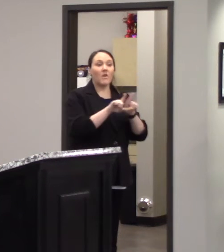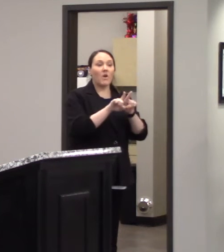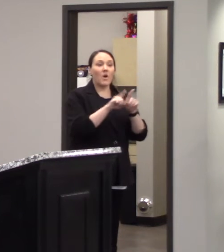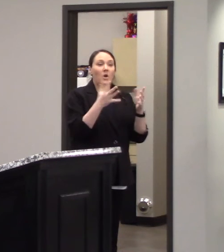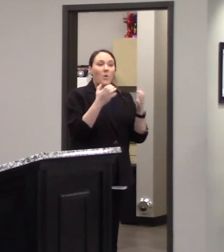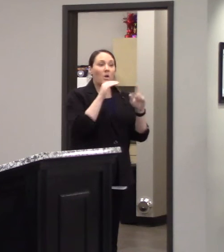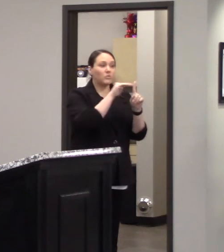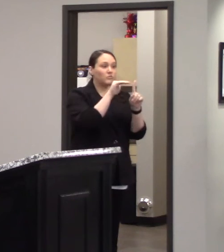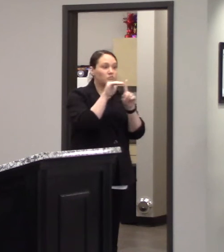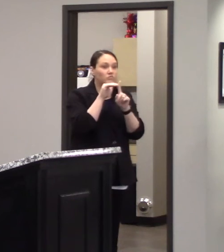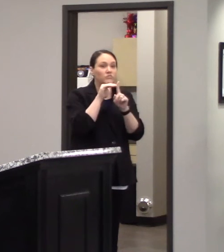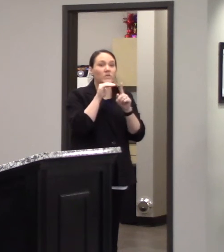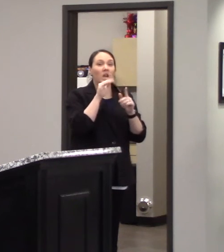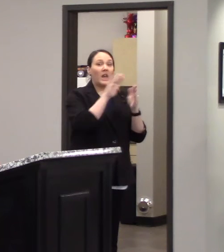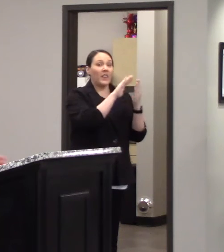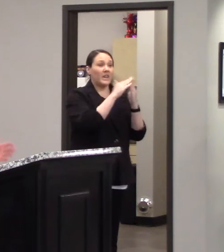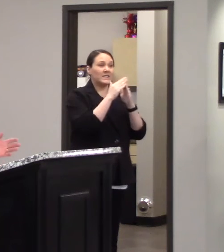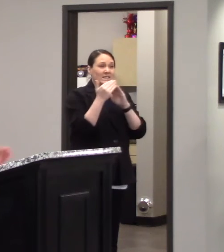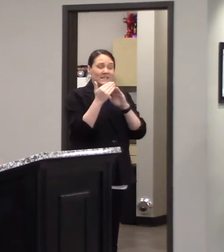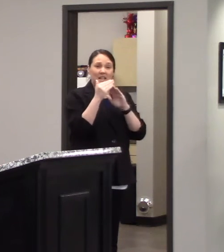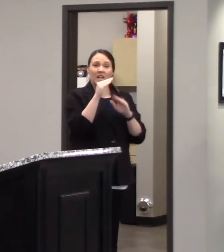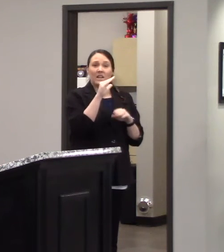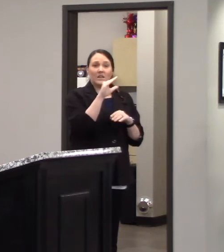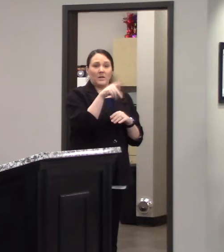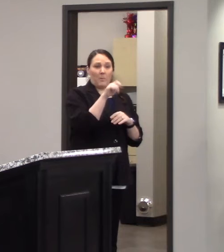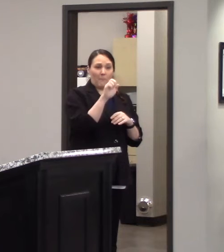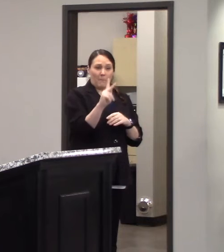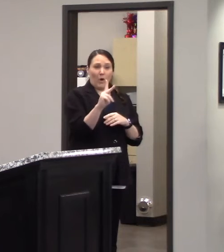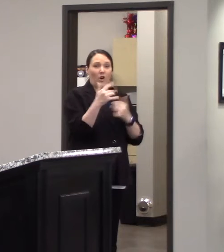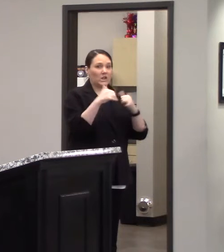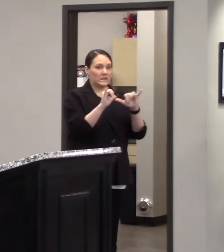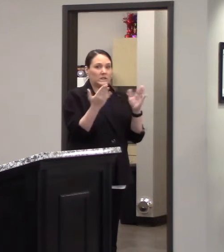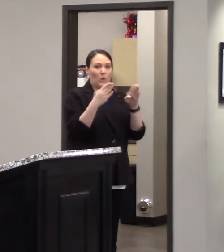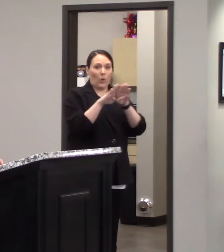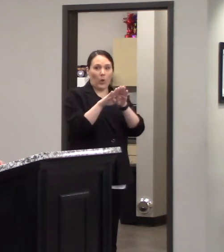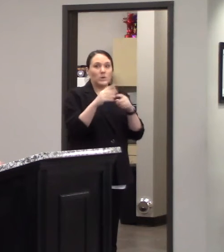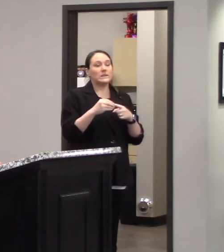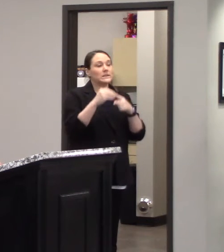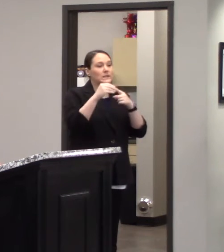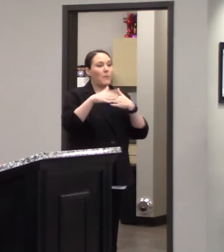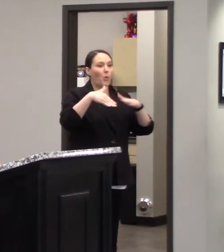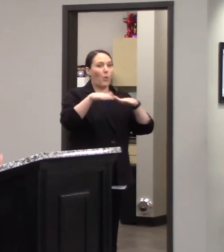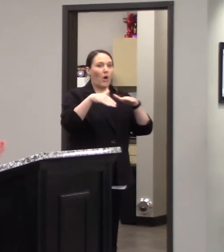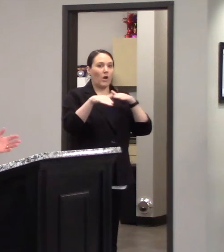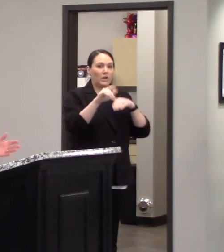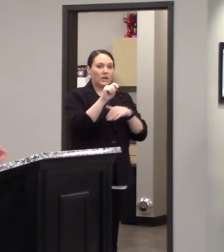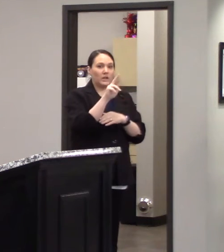to remind everybody that the city parks are still closed with the section of walking tracks and trails